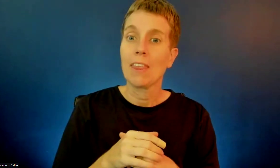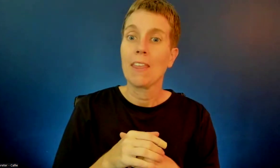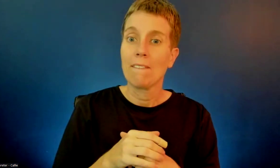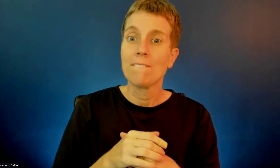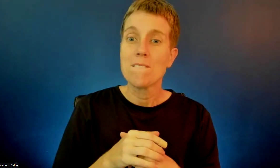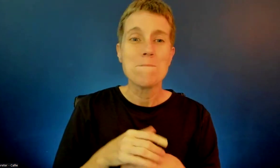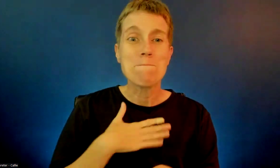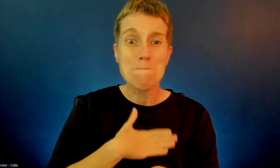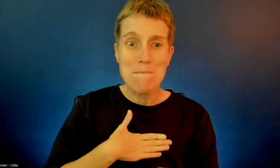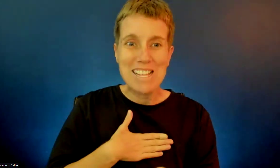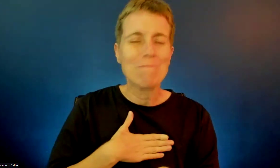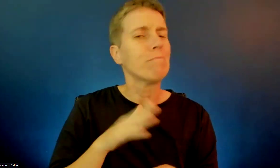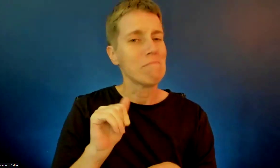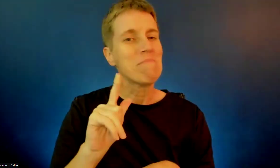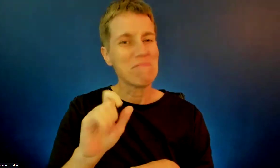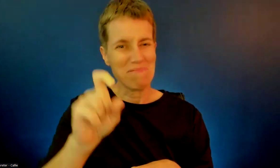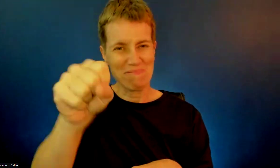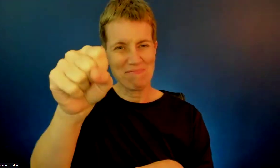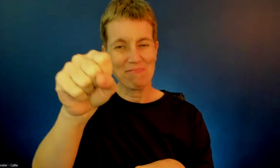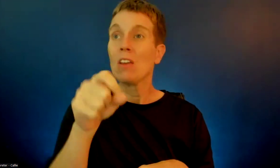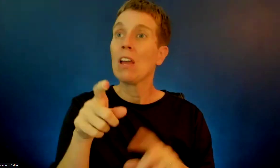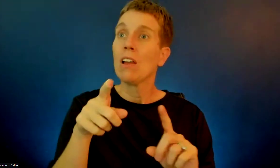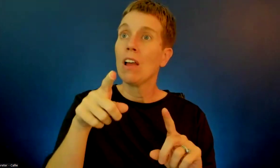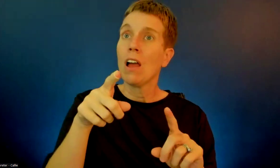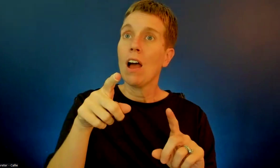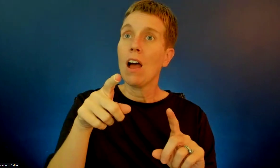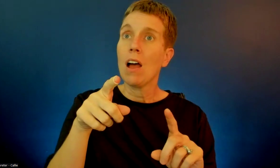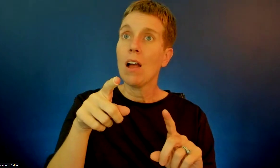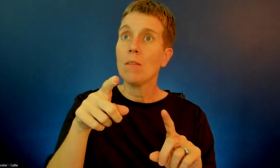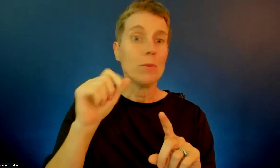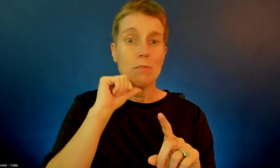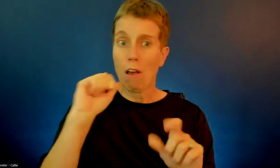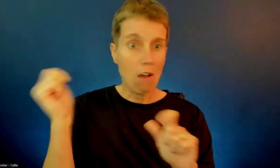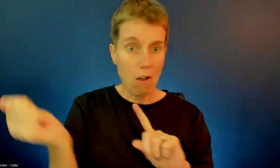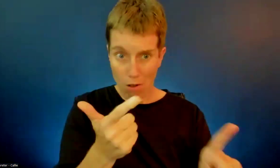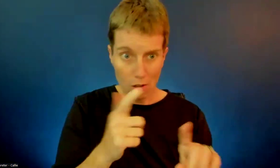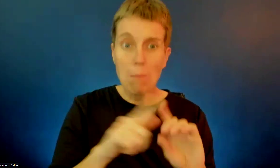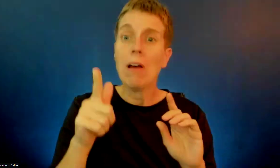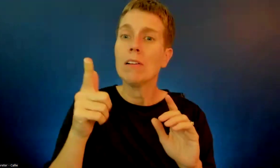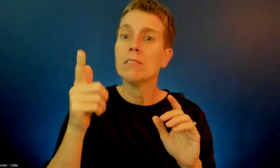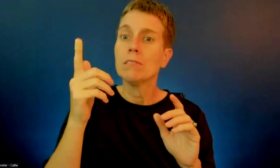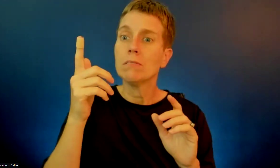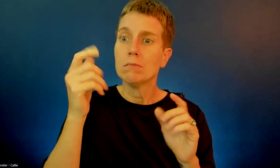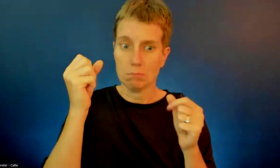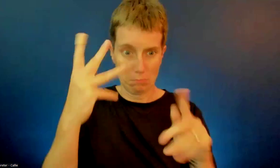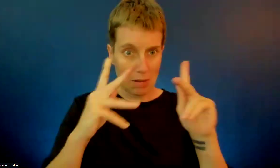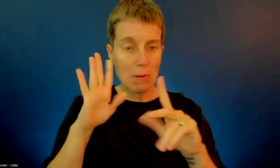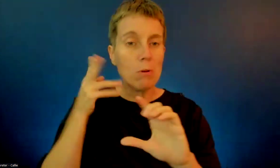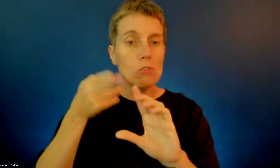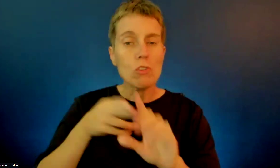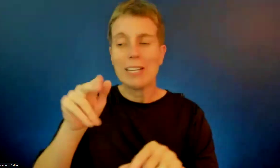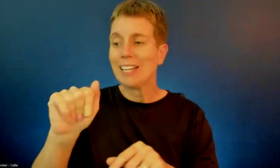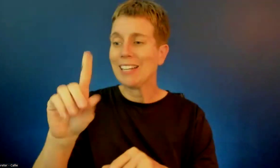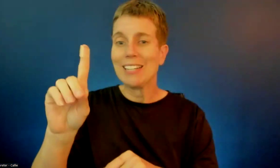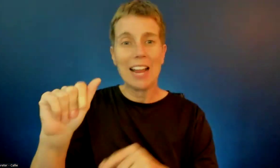able to attend our Americans with Disabilities Act anniversary event